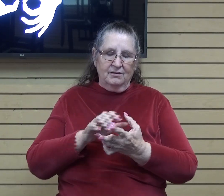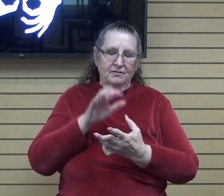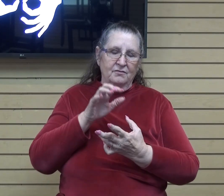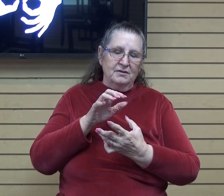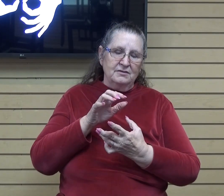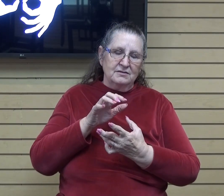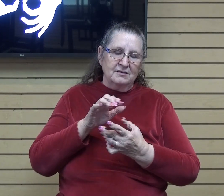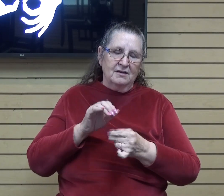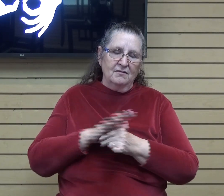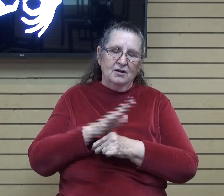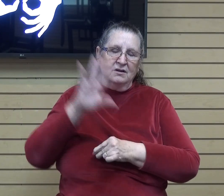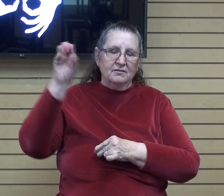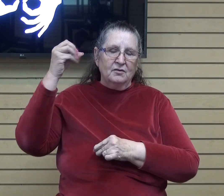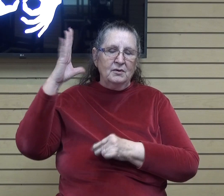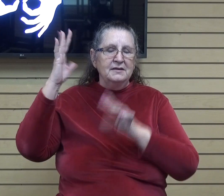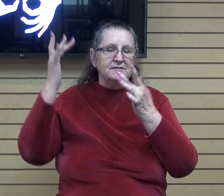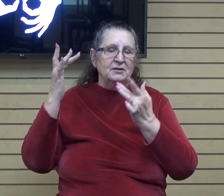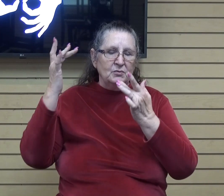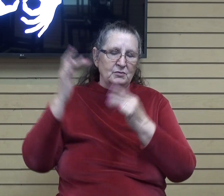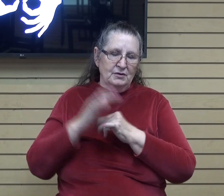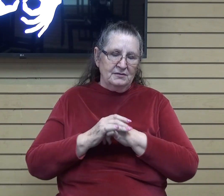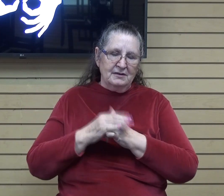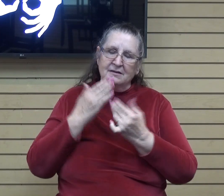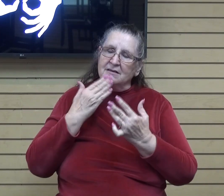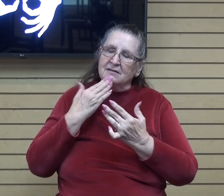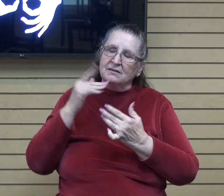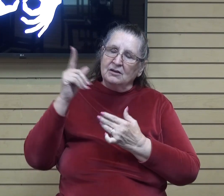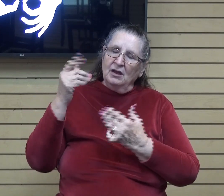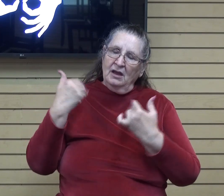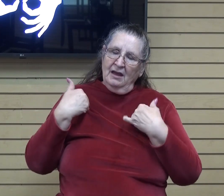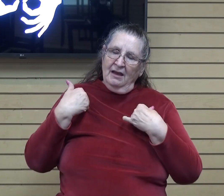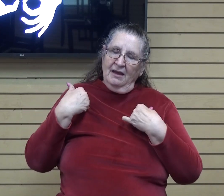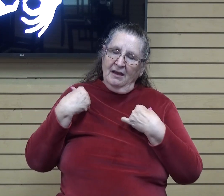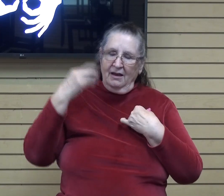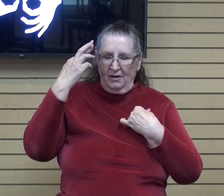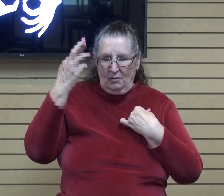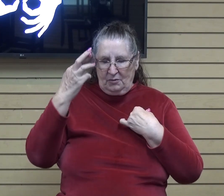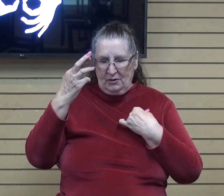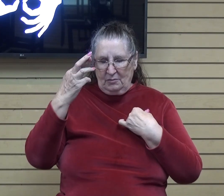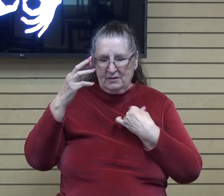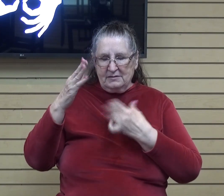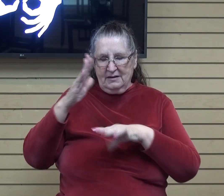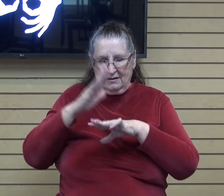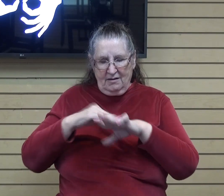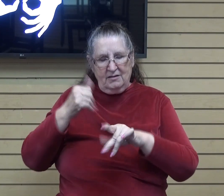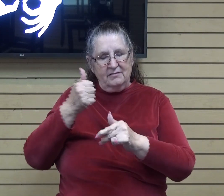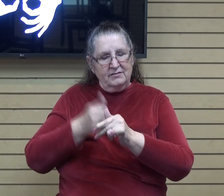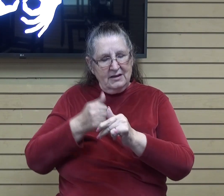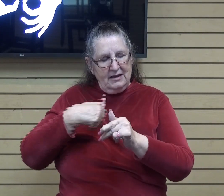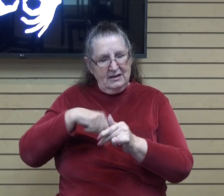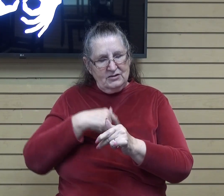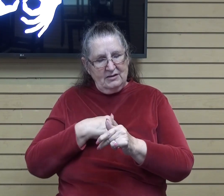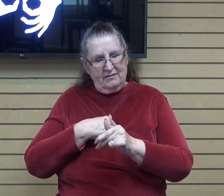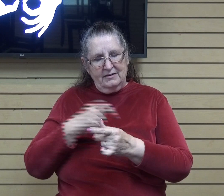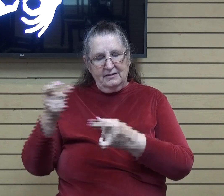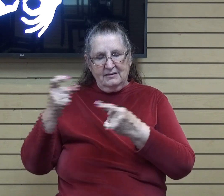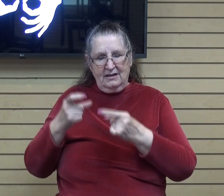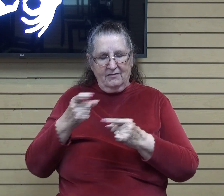Full of grace and mercy. Thank you that you have a purpose and a calling for each one of us. You've given each one of us different